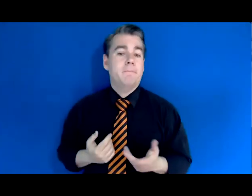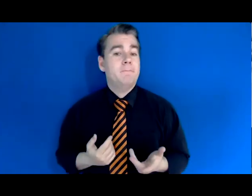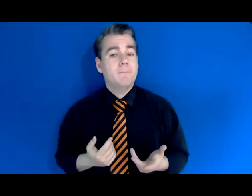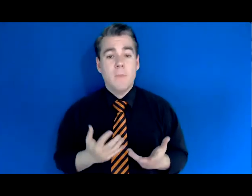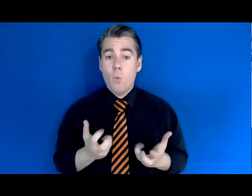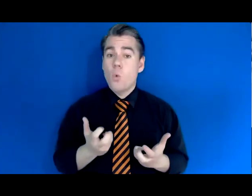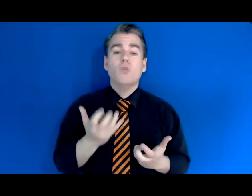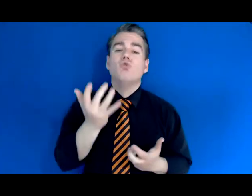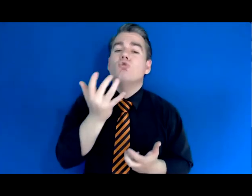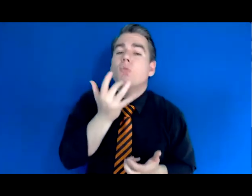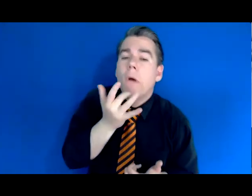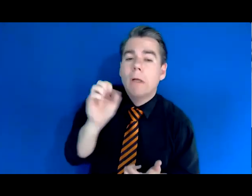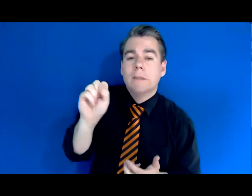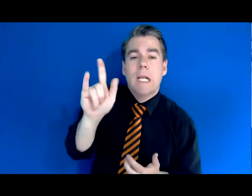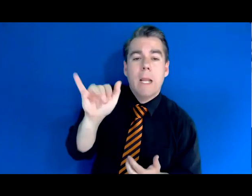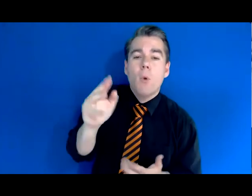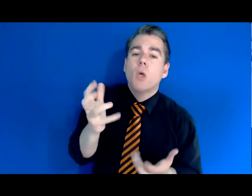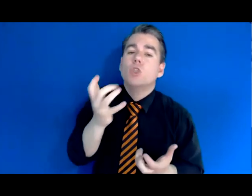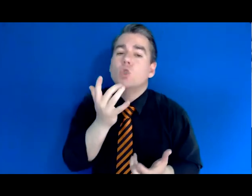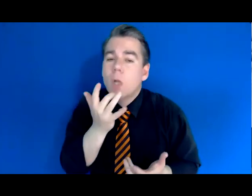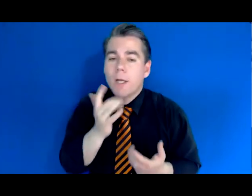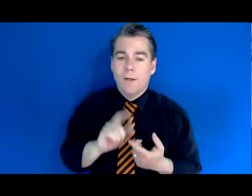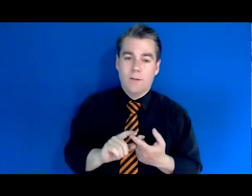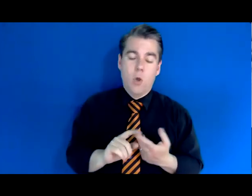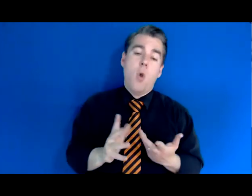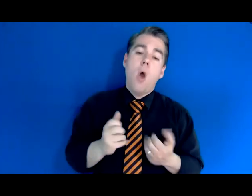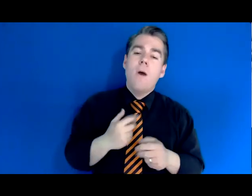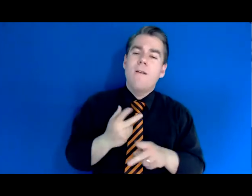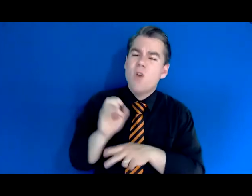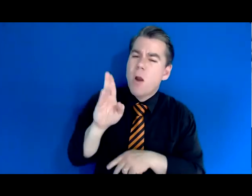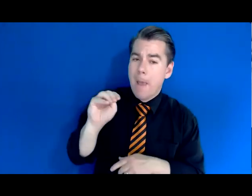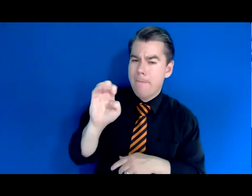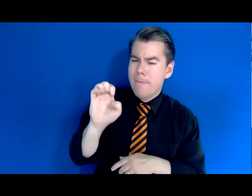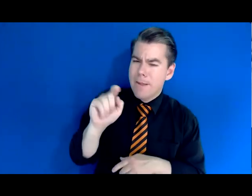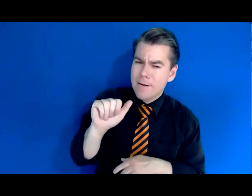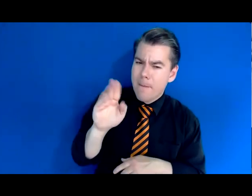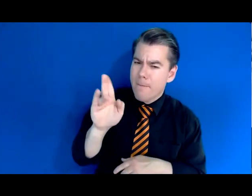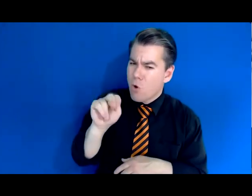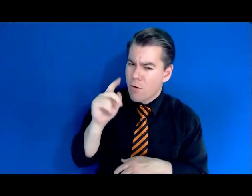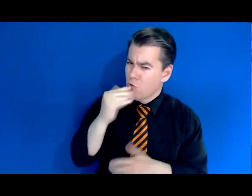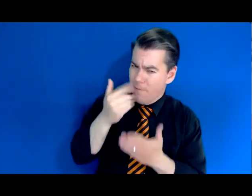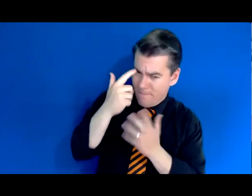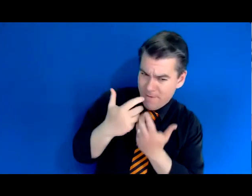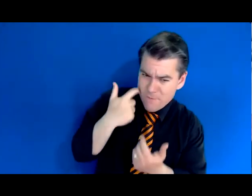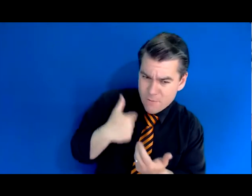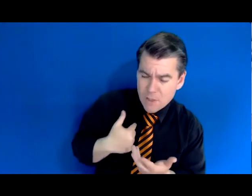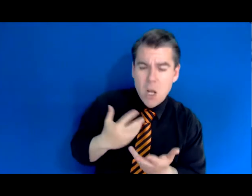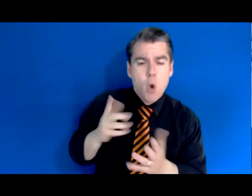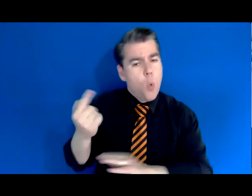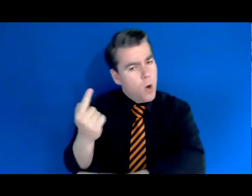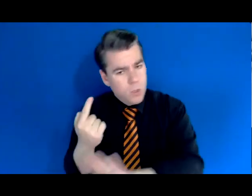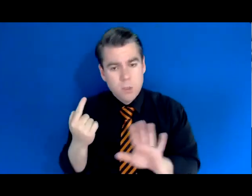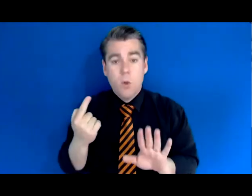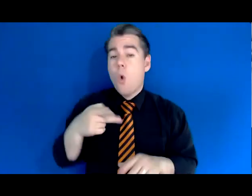or I really just want to figure out if Metaburn is a good fit for me or I just want the probiotic,